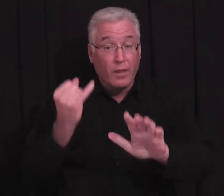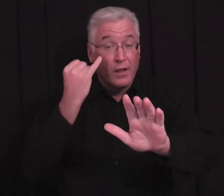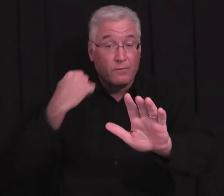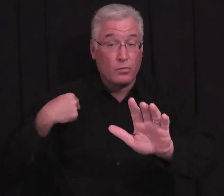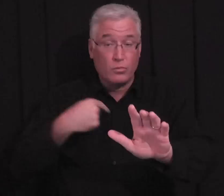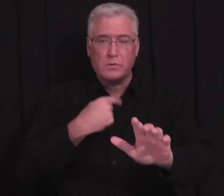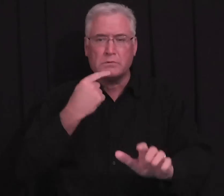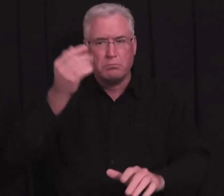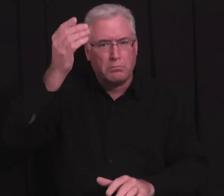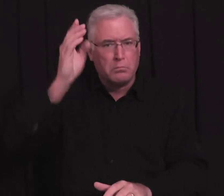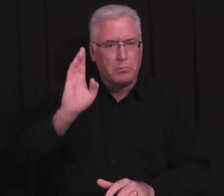society.